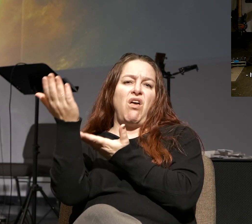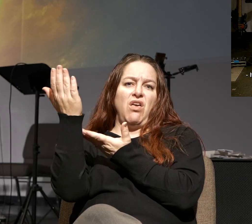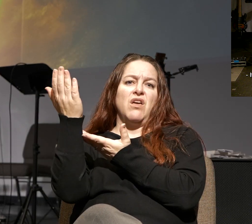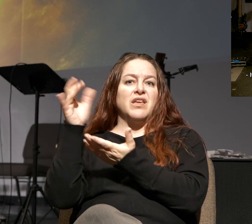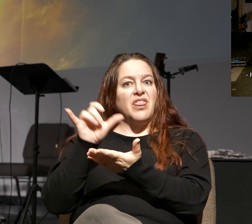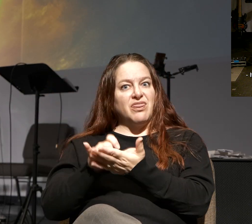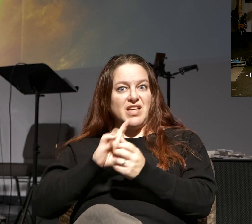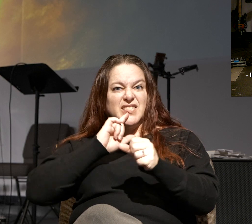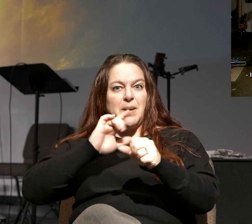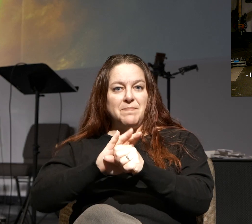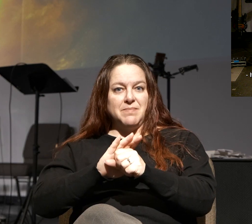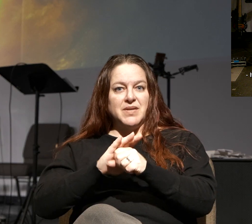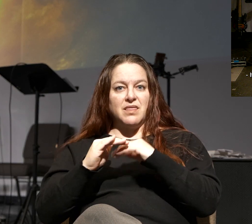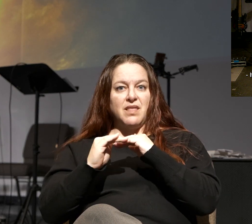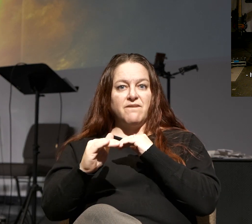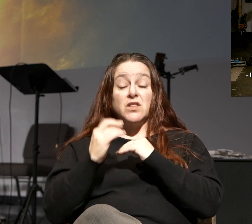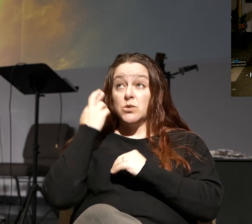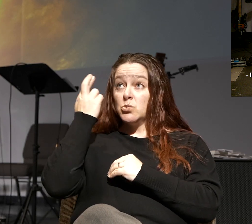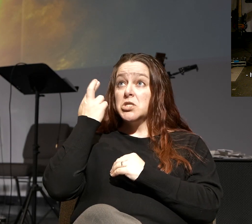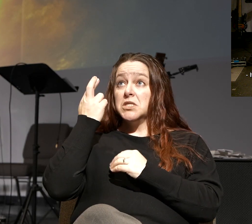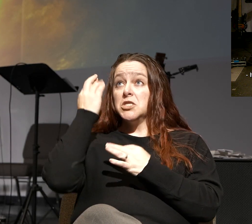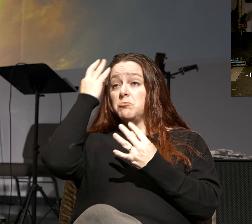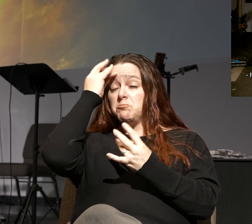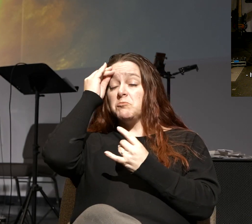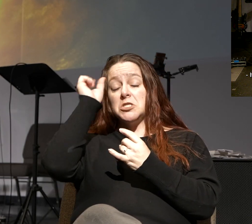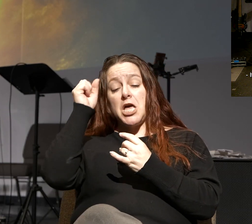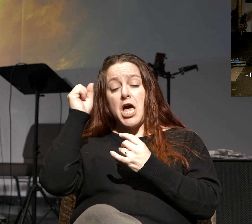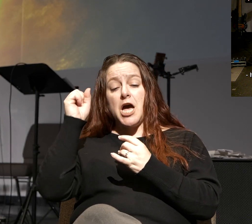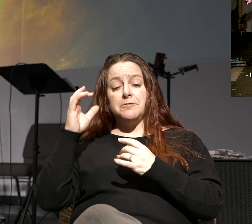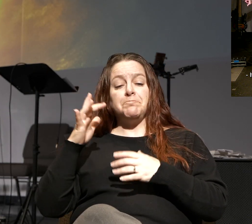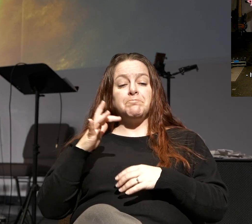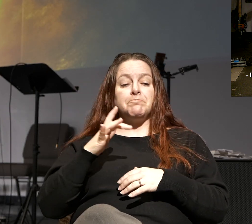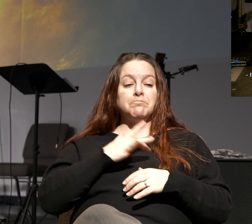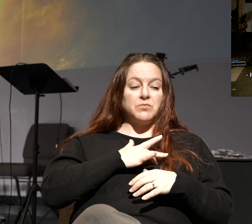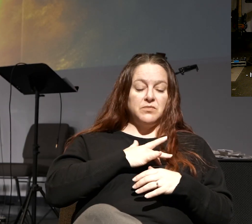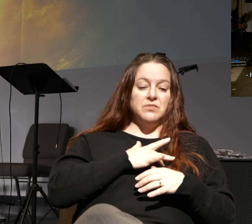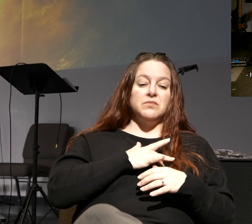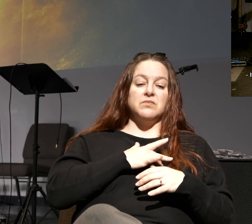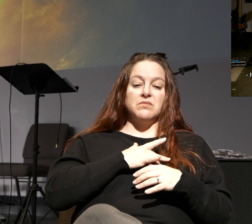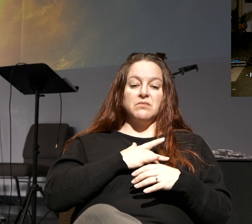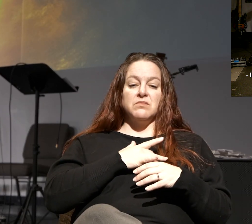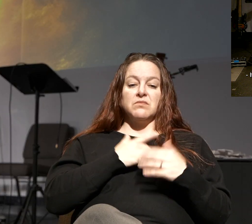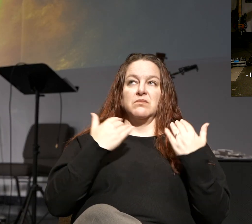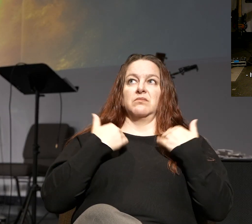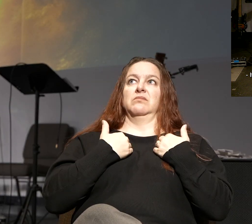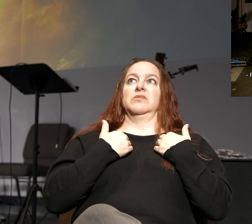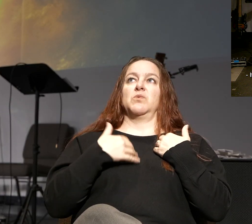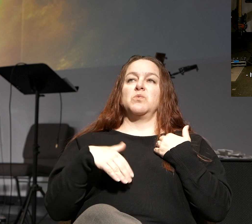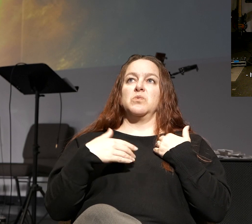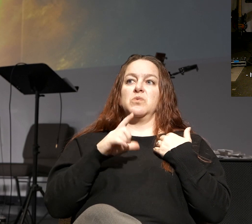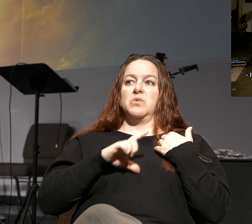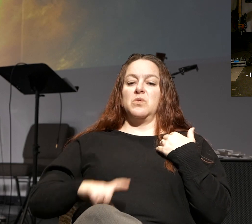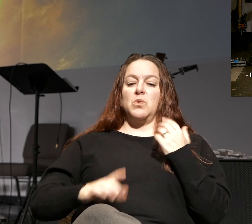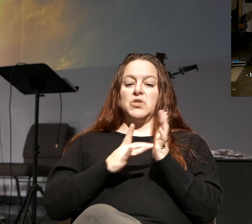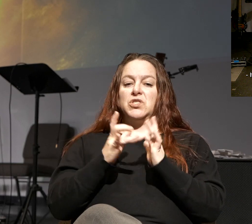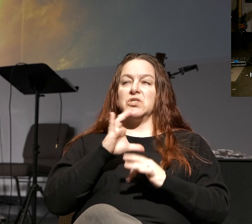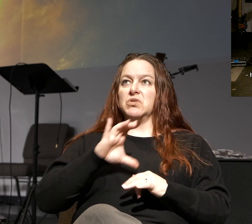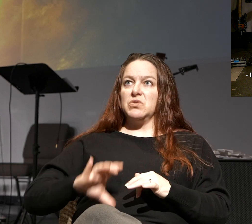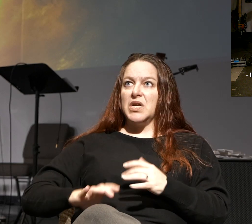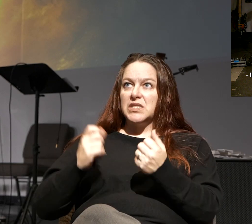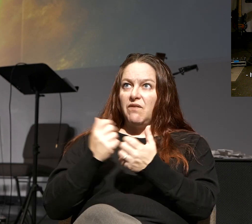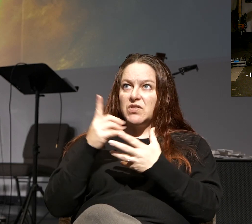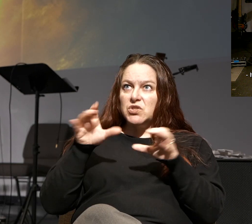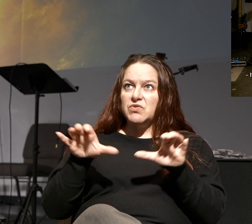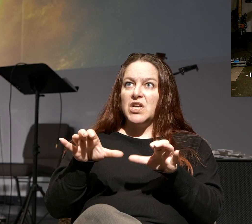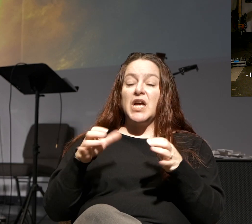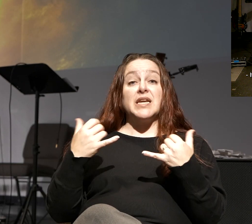commitment level. You've reasoned to a point of probability beyond a reasonable doubt and the validity and veracity of the Lord Jesus Christ, who He is and what He's done for